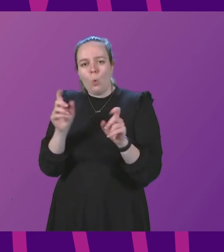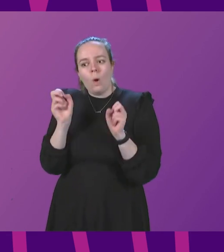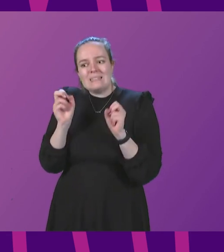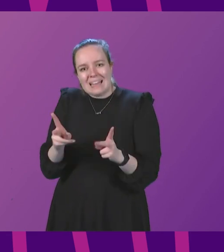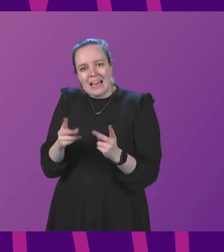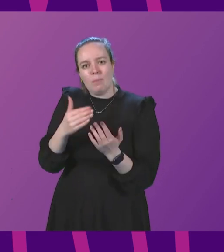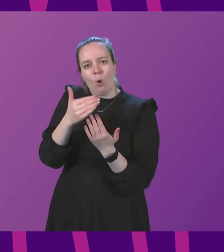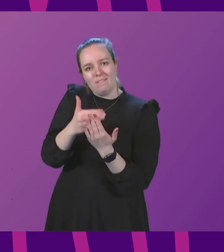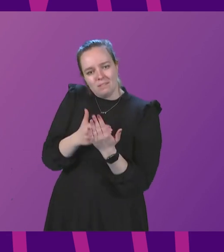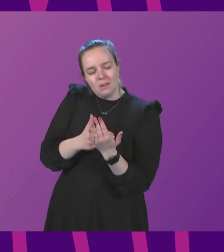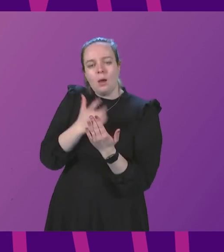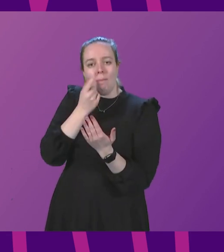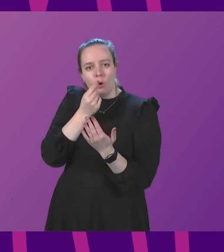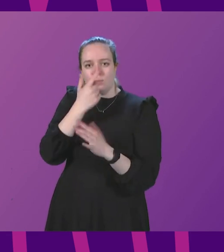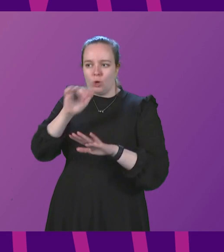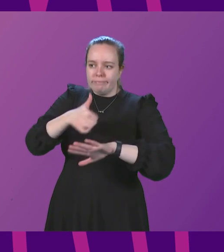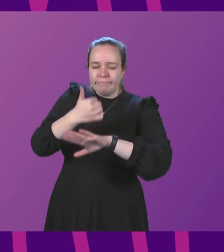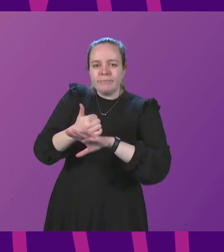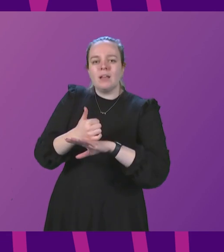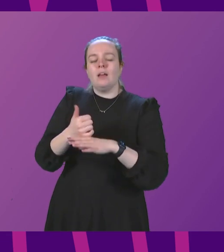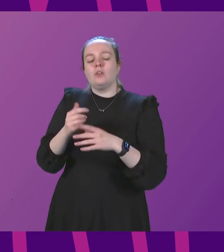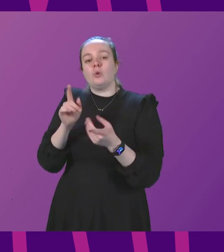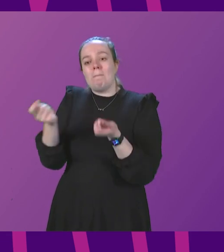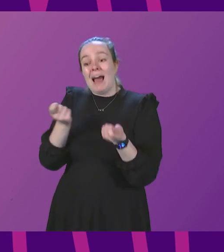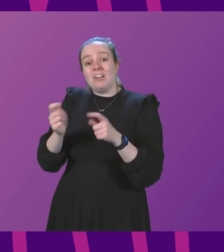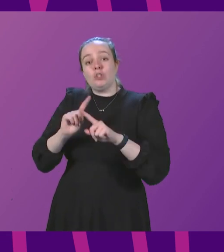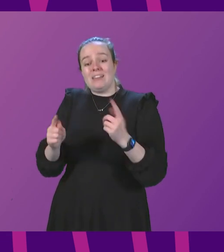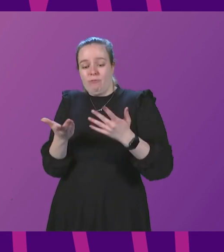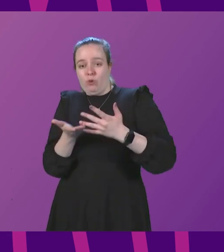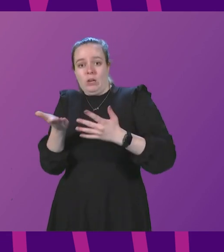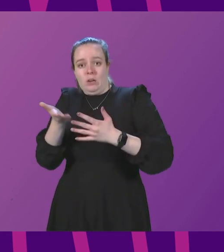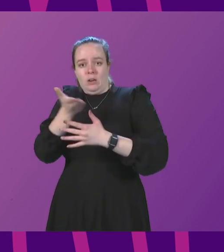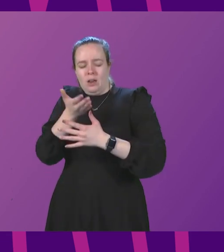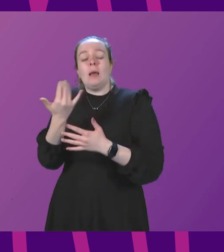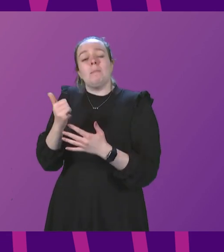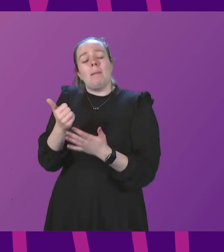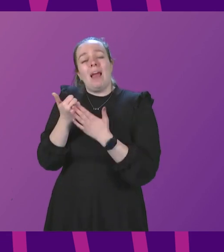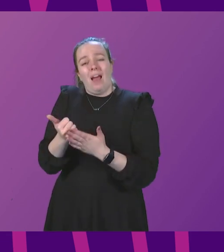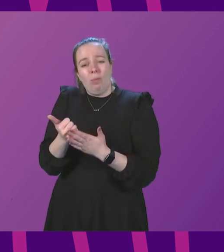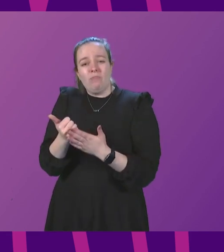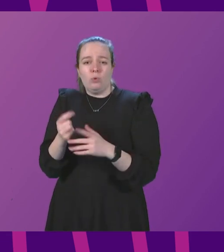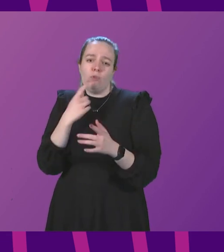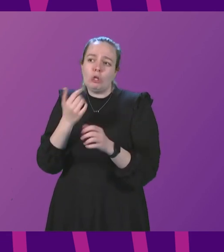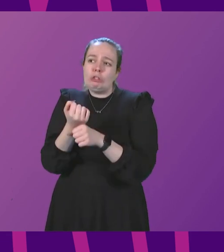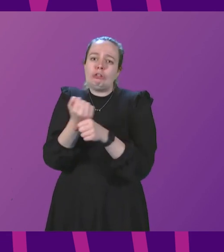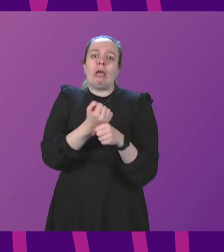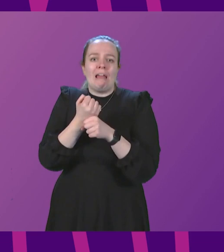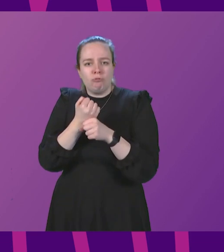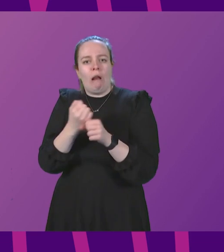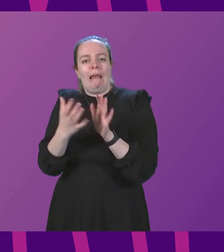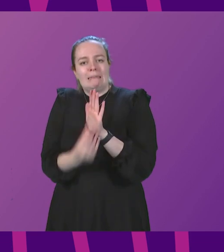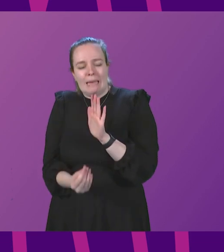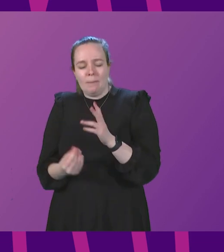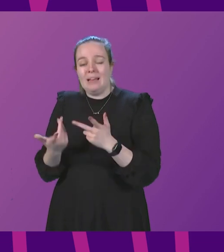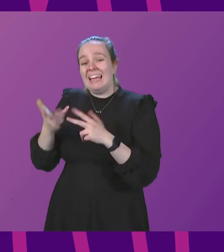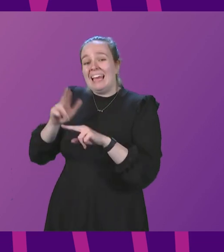protective measures that could be deployed in response to different threat levels, and it may be helpful to illustrate this through some general examples. If